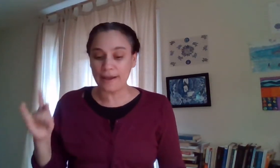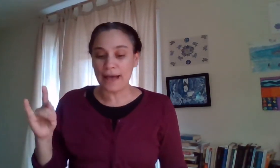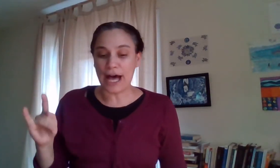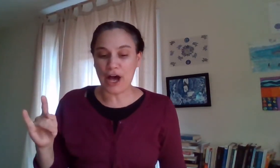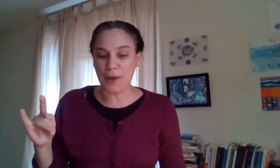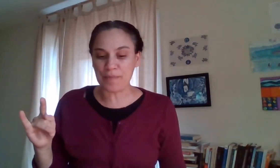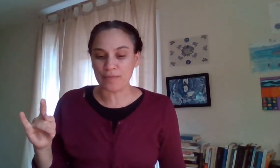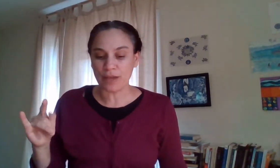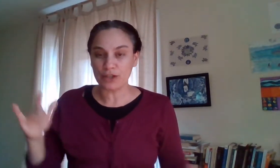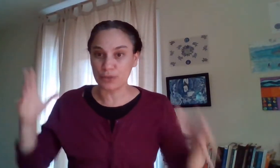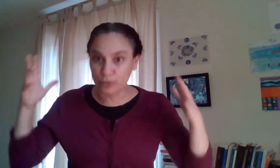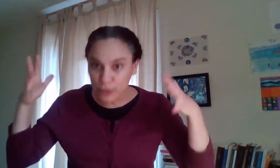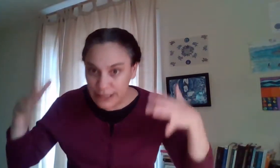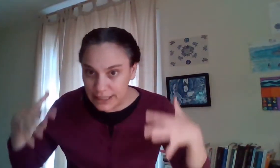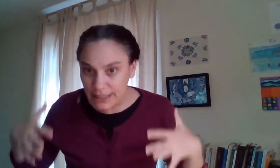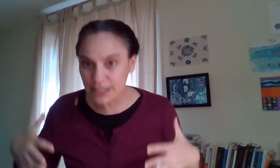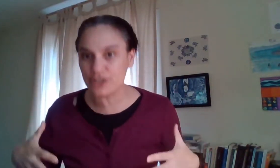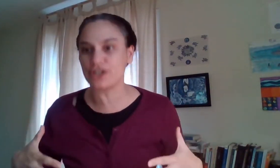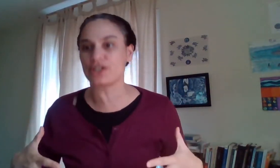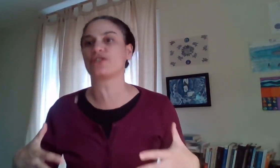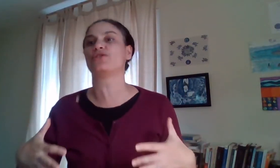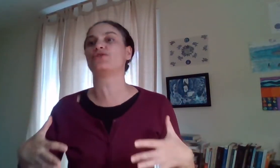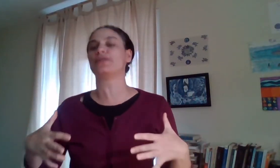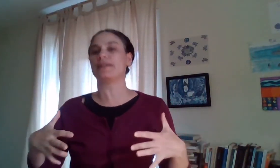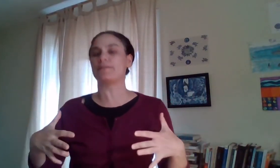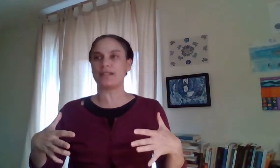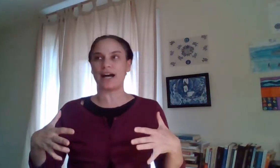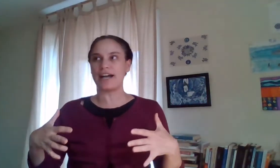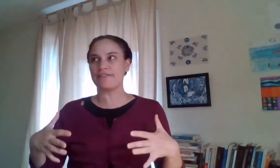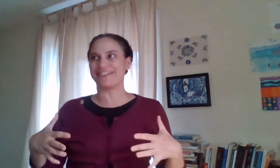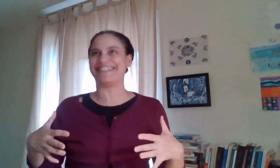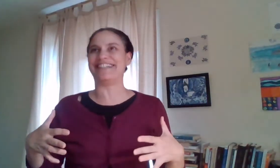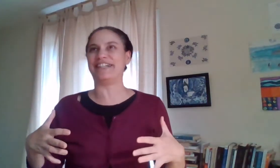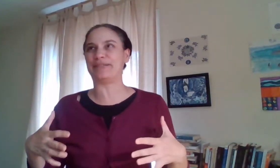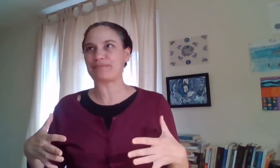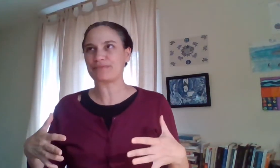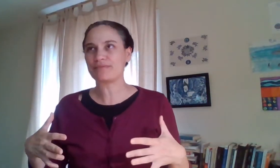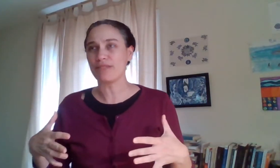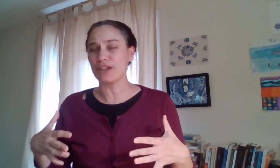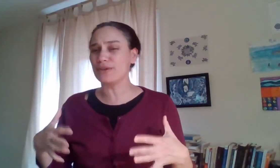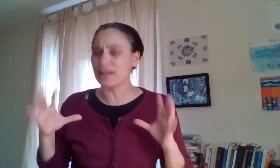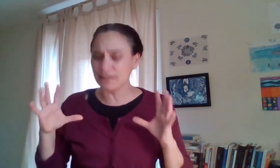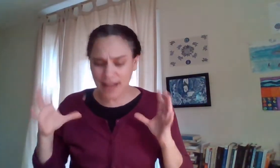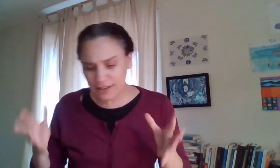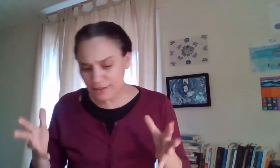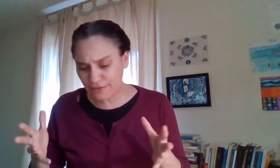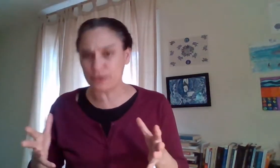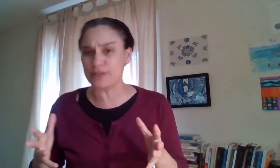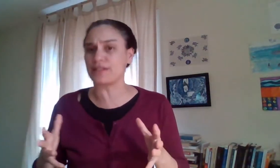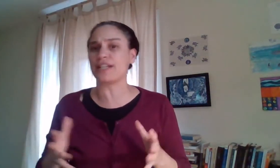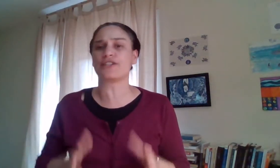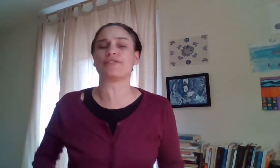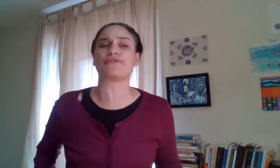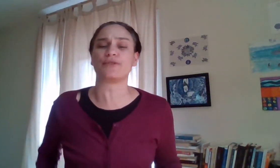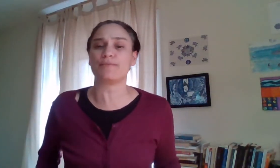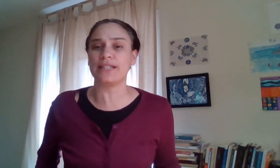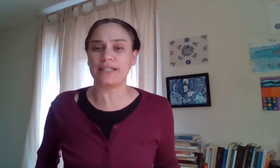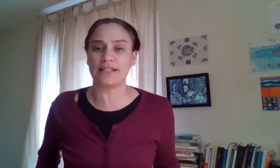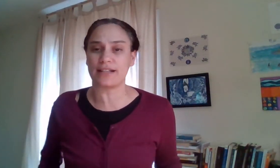um to really just do a deep dive um you get a lot of focused attention from me in that